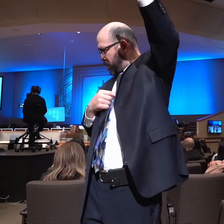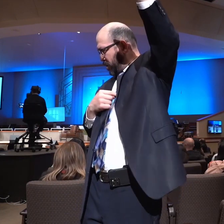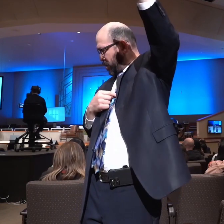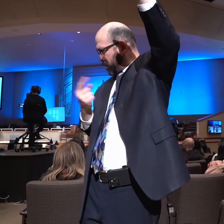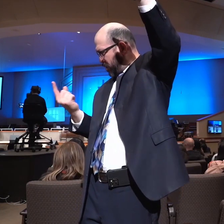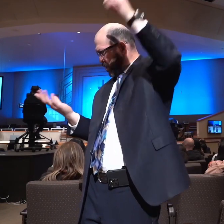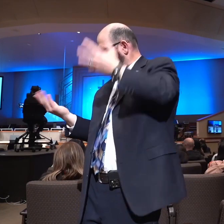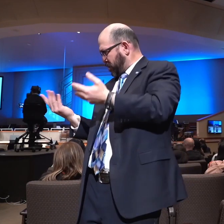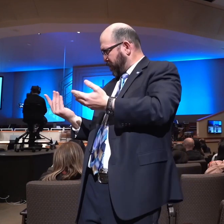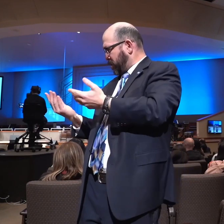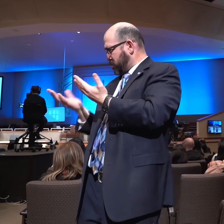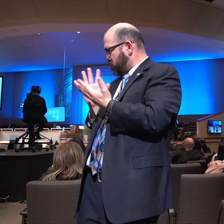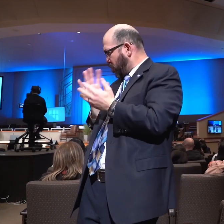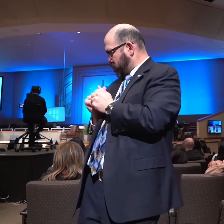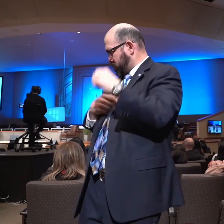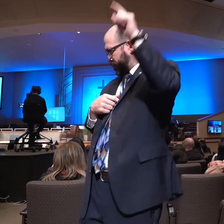First of all, church,